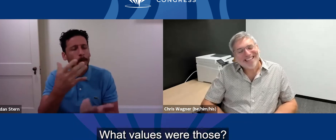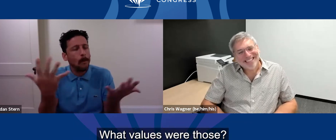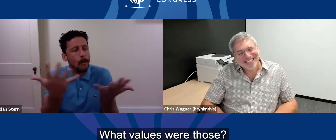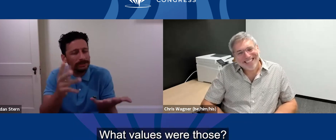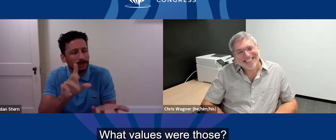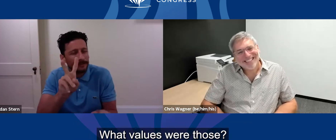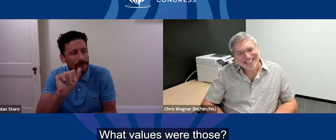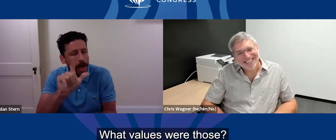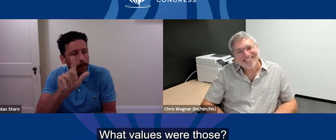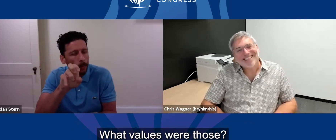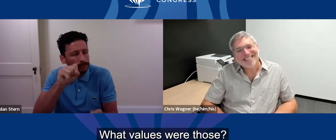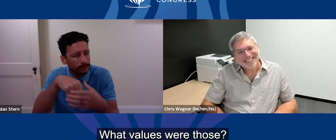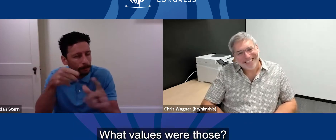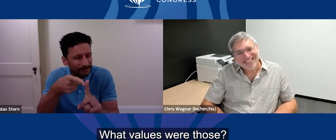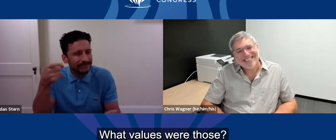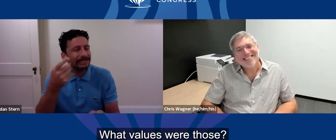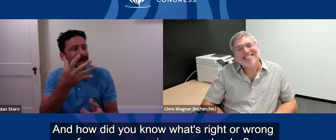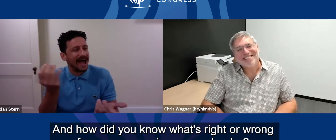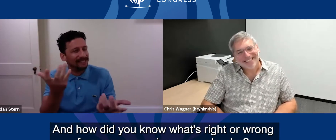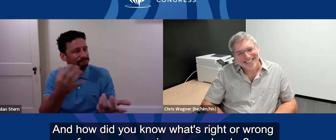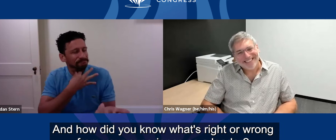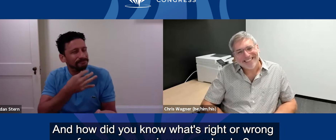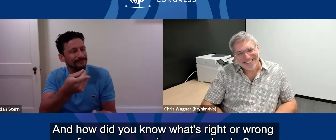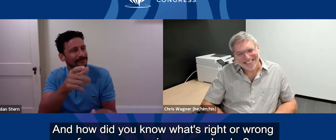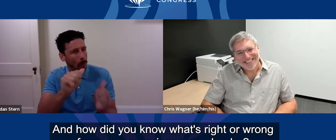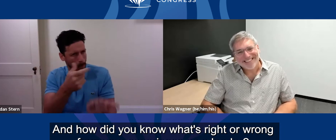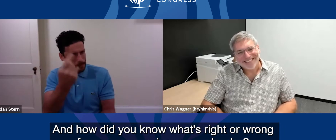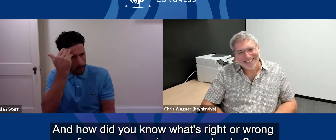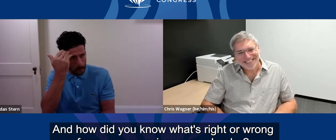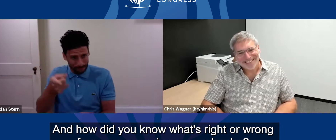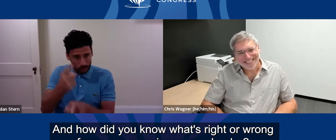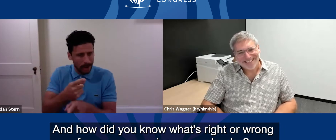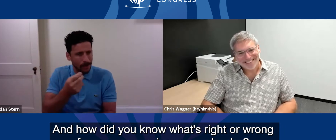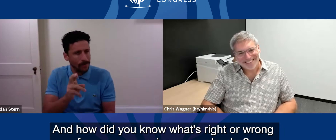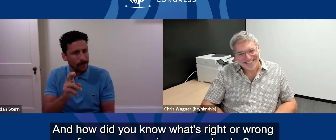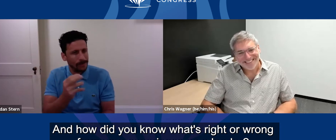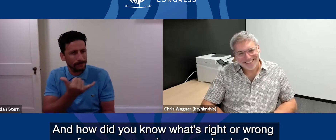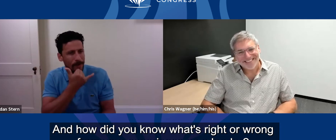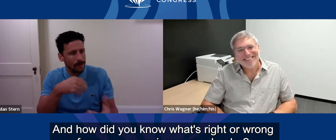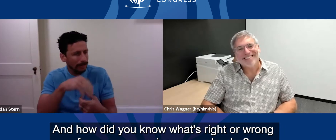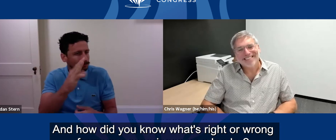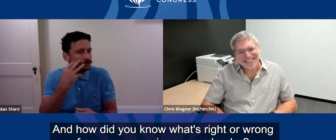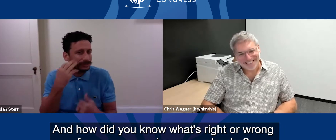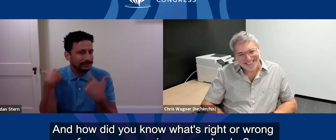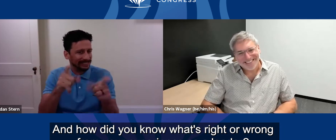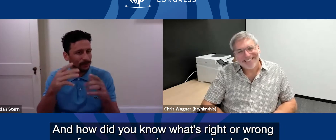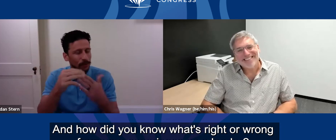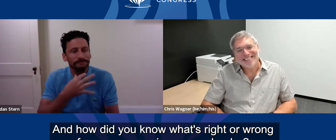What values are those? And how did you know what's right or wrong from your experience as a leader?